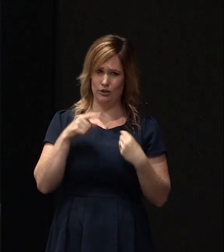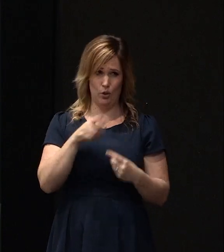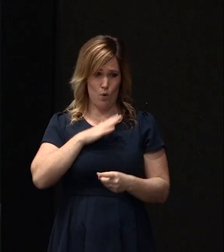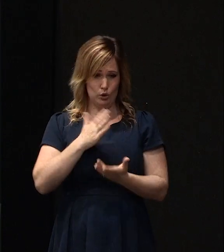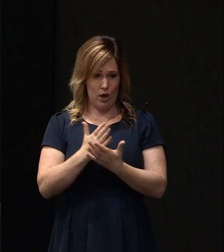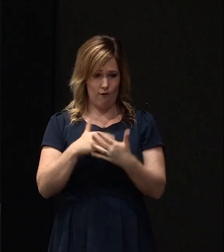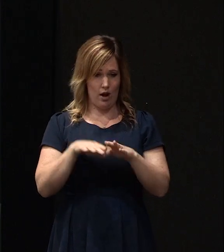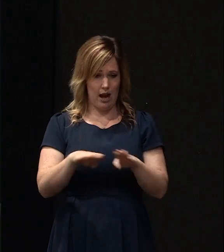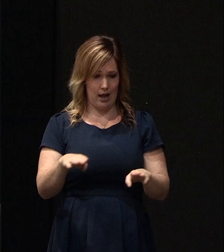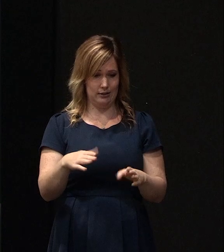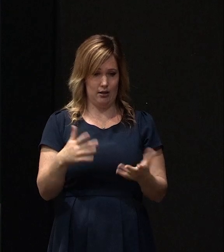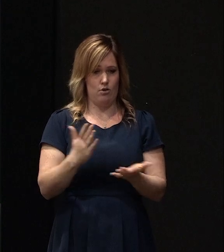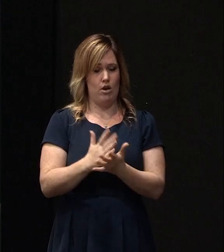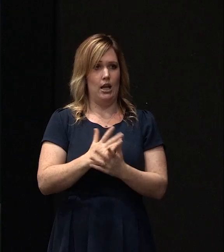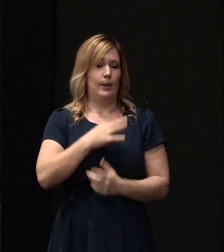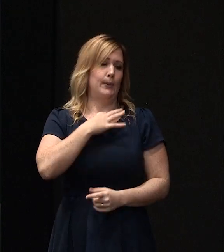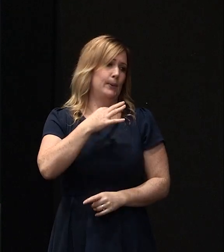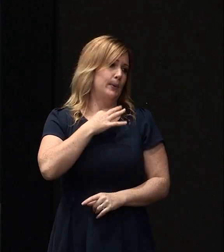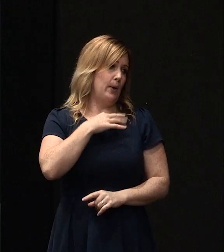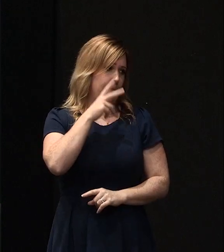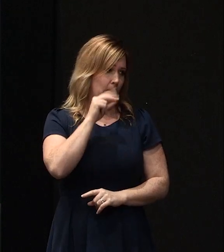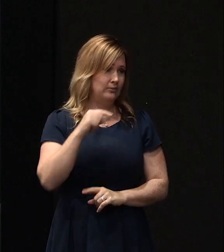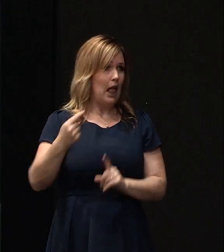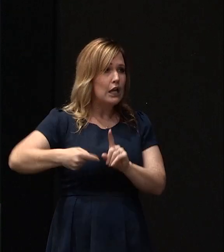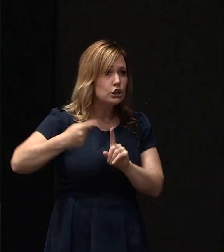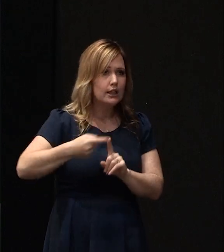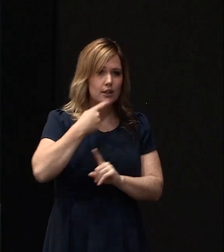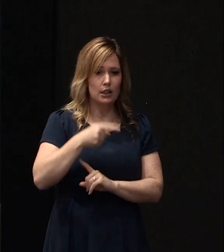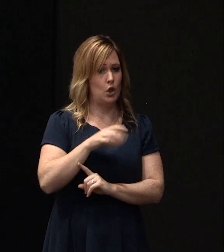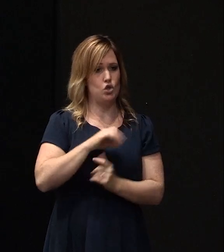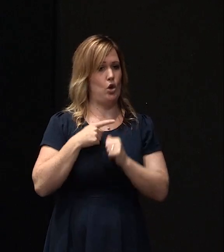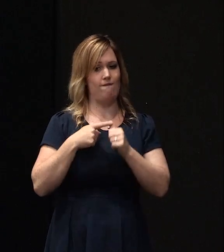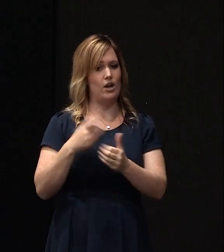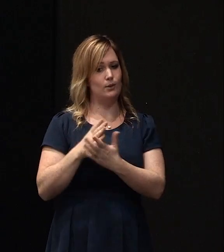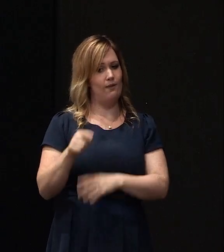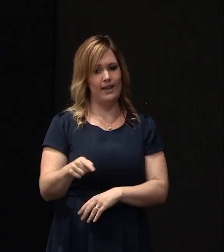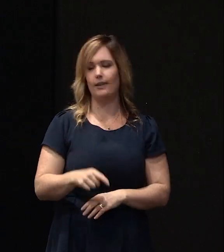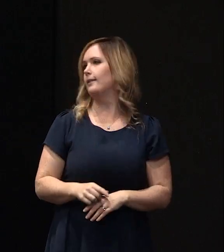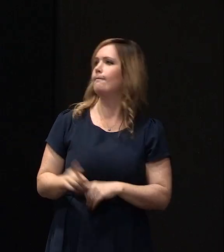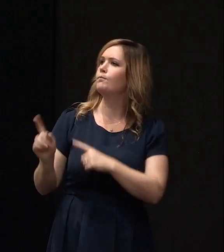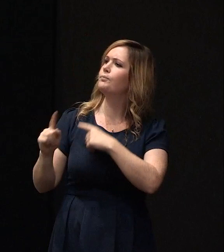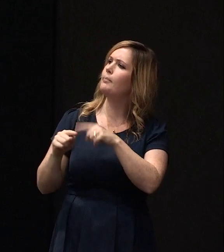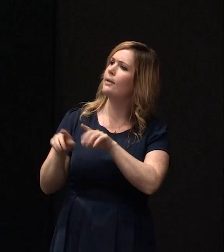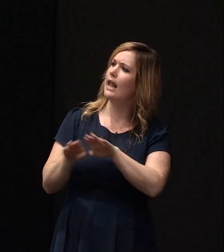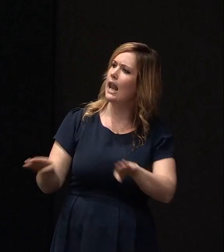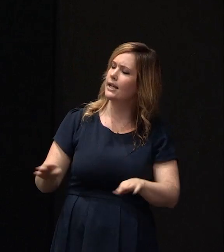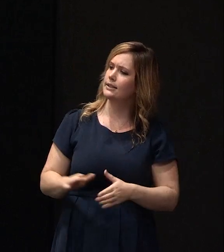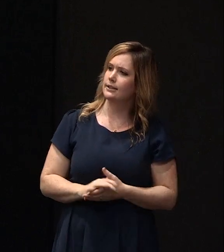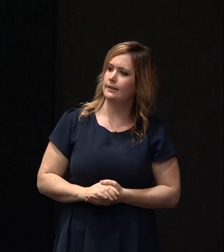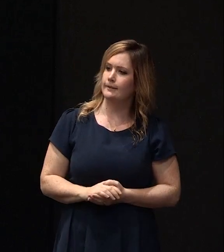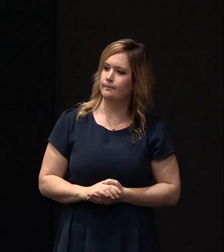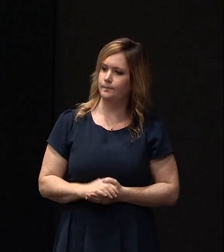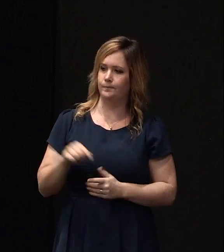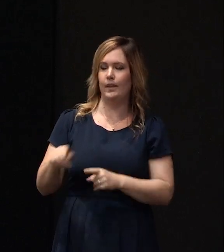to be on land at the end of the day that is that vulnerable that an engineer is telling you it's not advisable? Although, how is the land? So in that